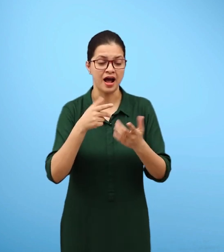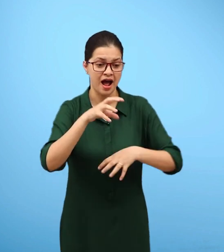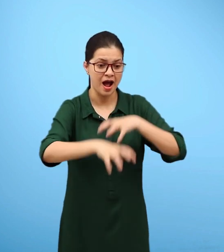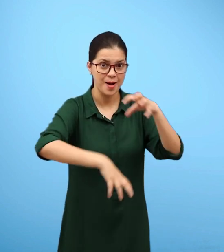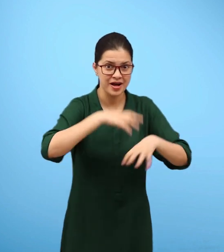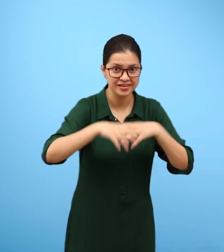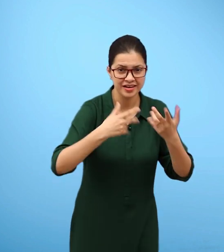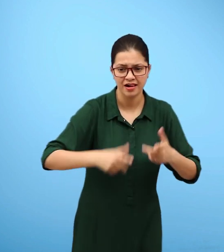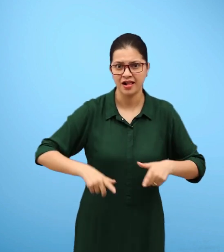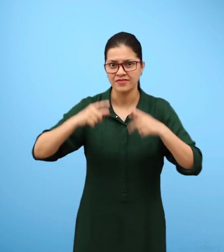water.